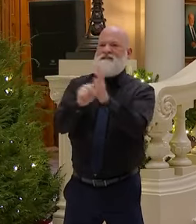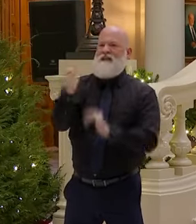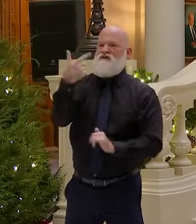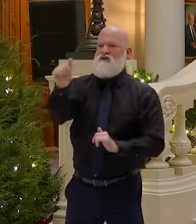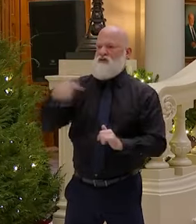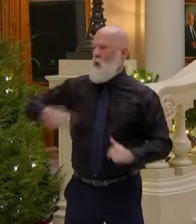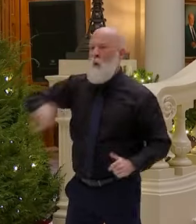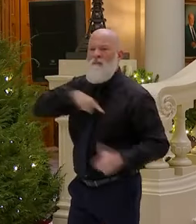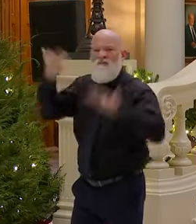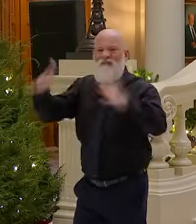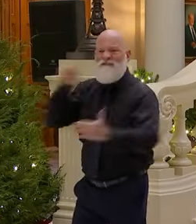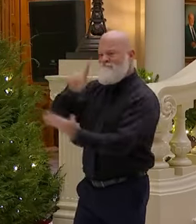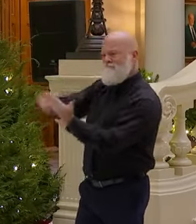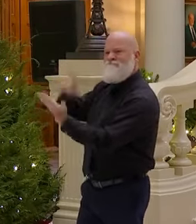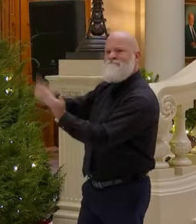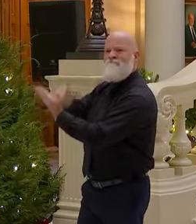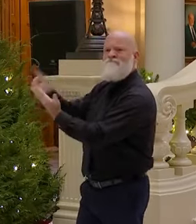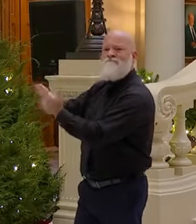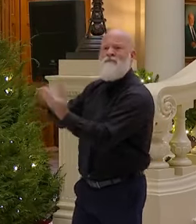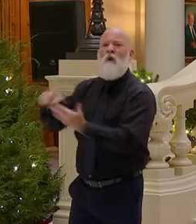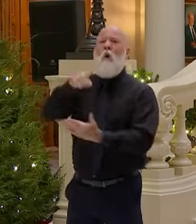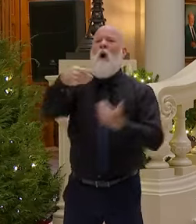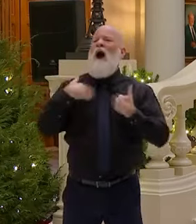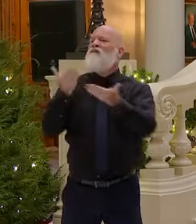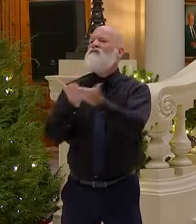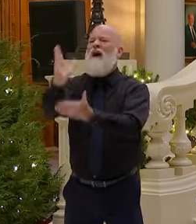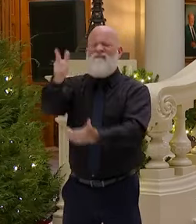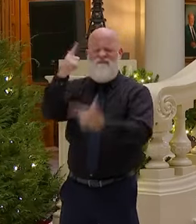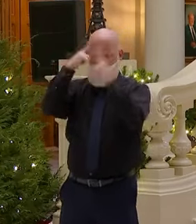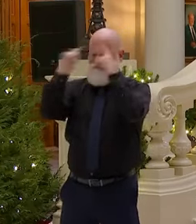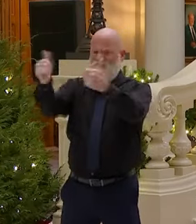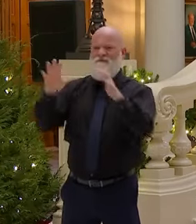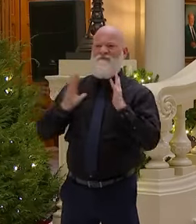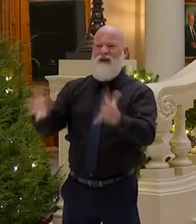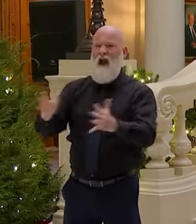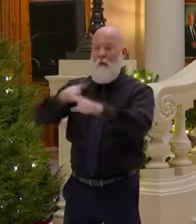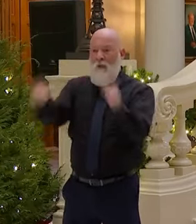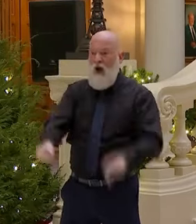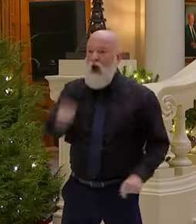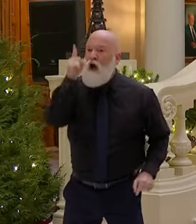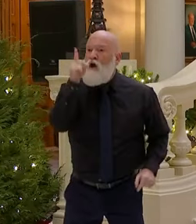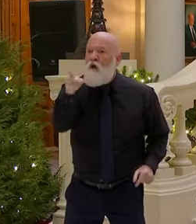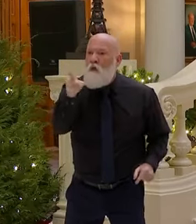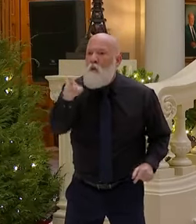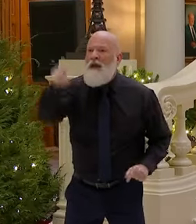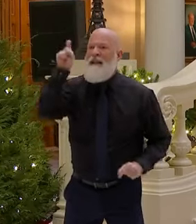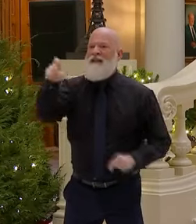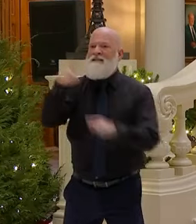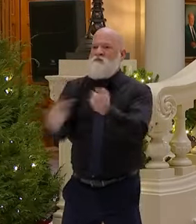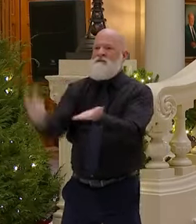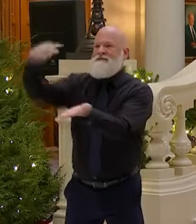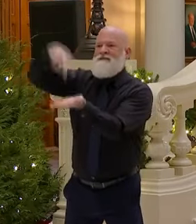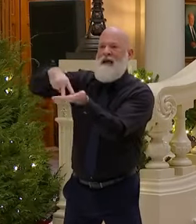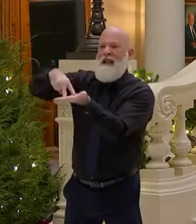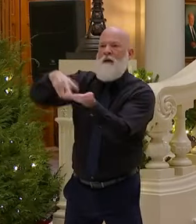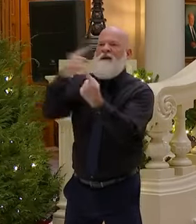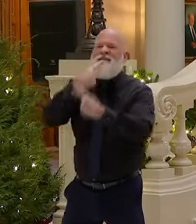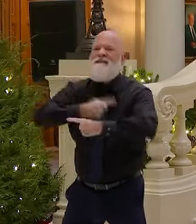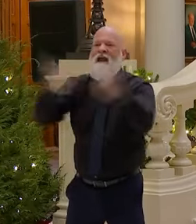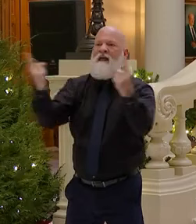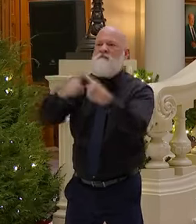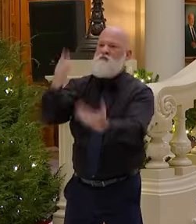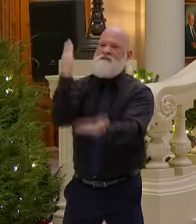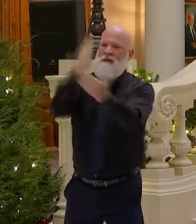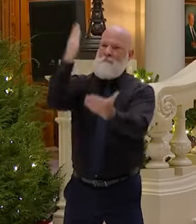I get it. And you have the rights to go through the courts. What you don't have the ability to do, and you need to step up and say this, is stop inspiring people to commit